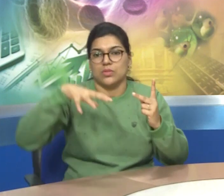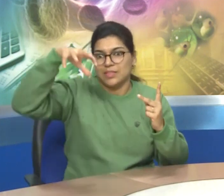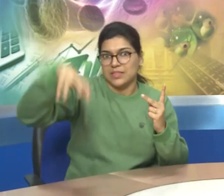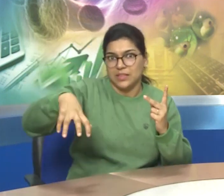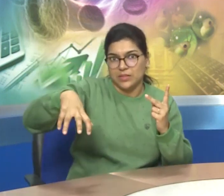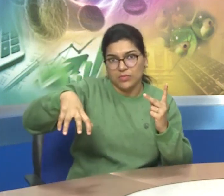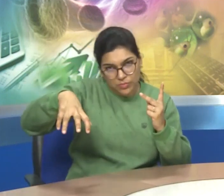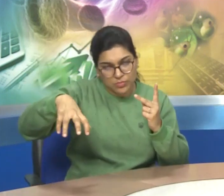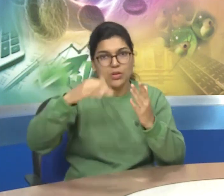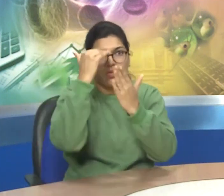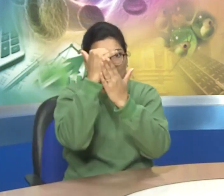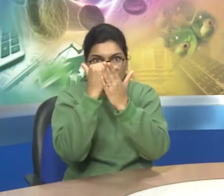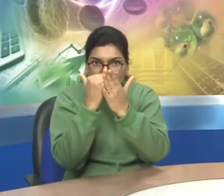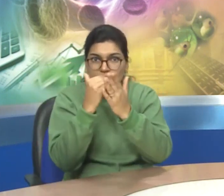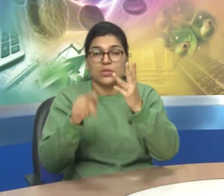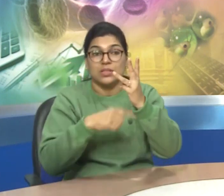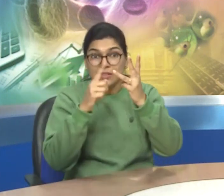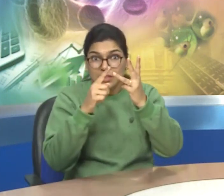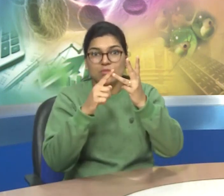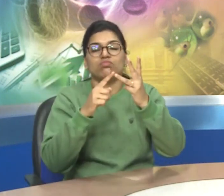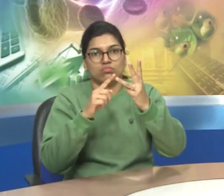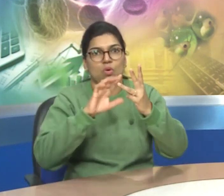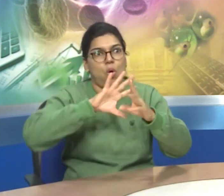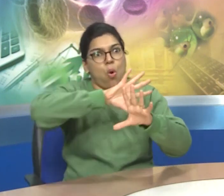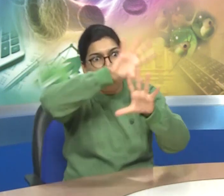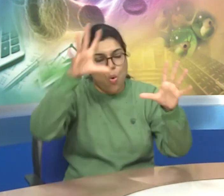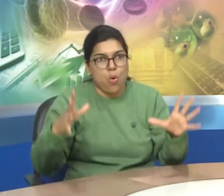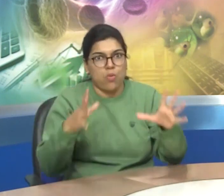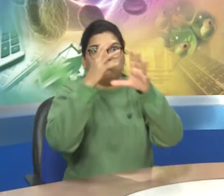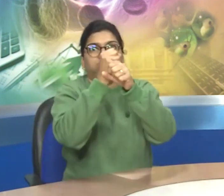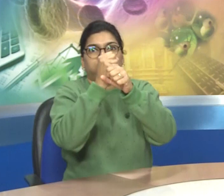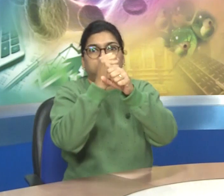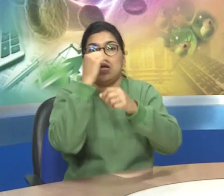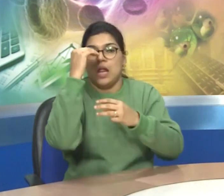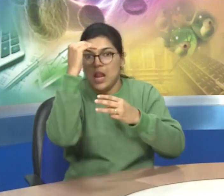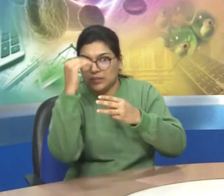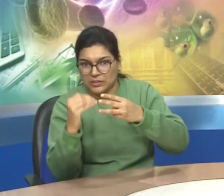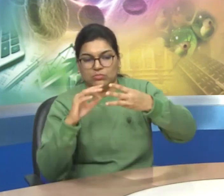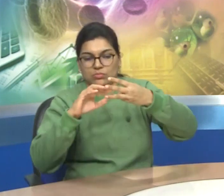is union list the second is the state list and the third is concurrent list